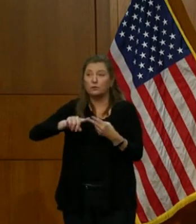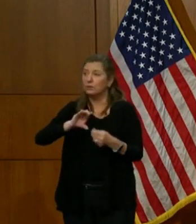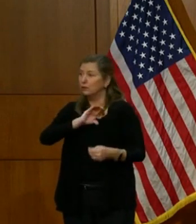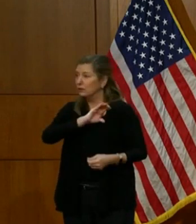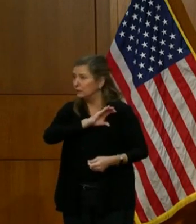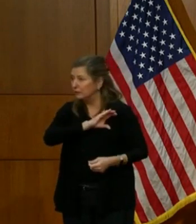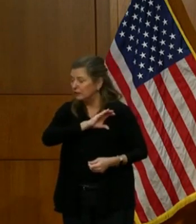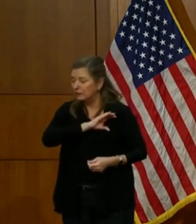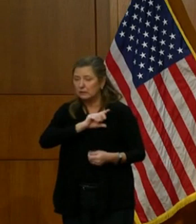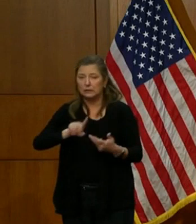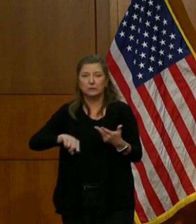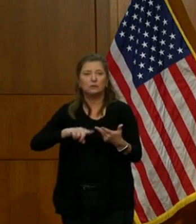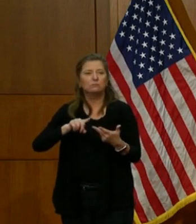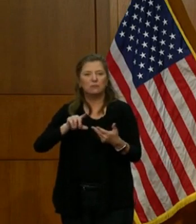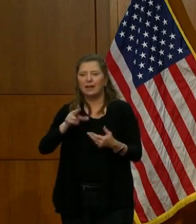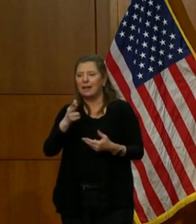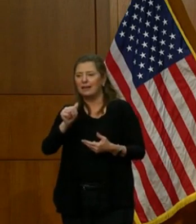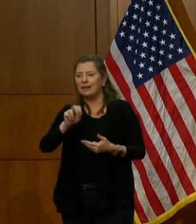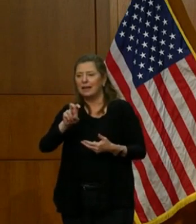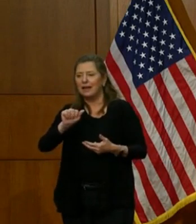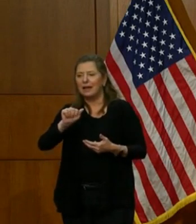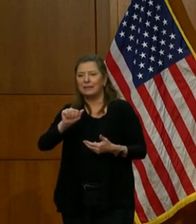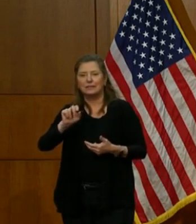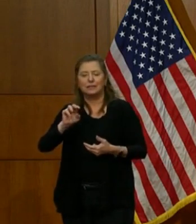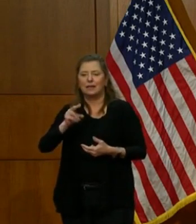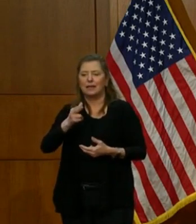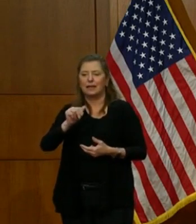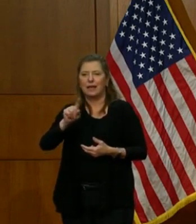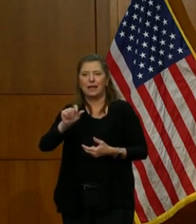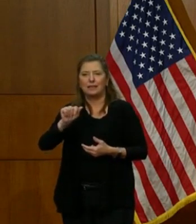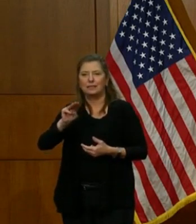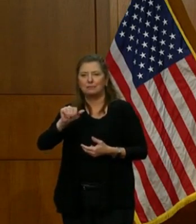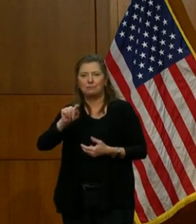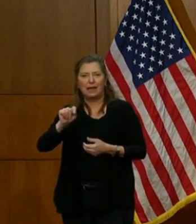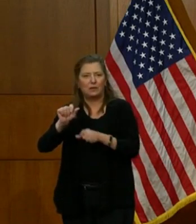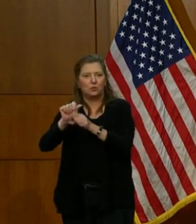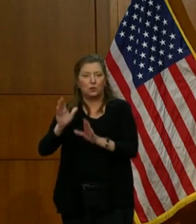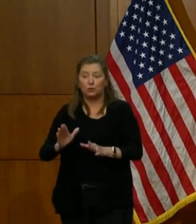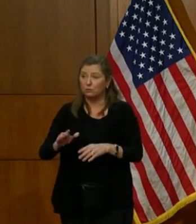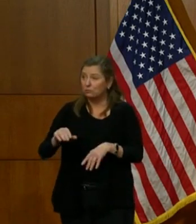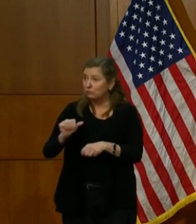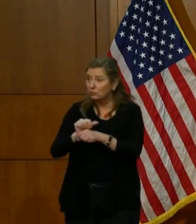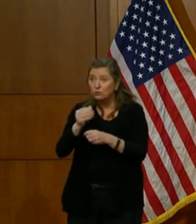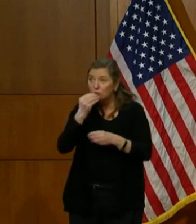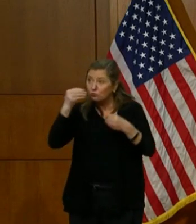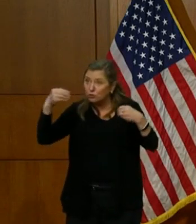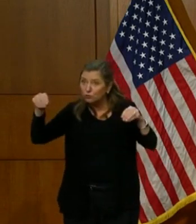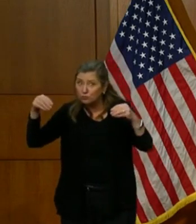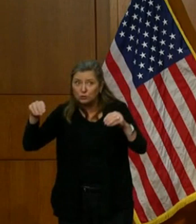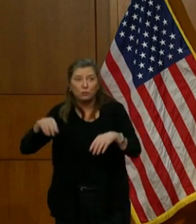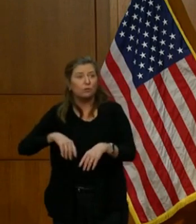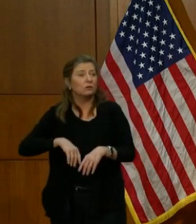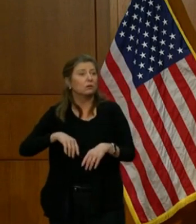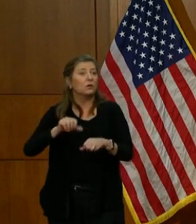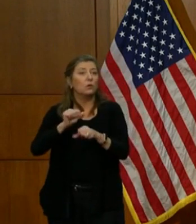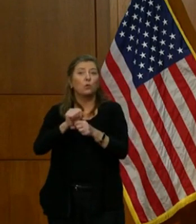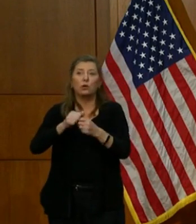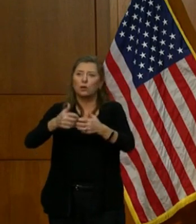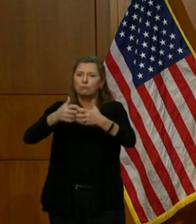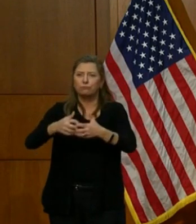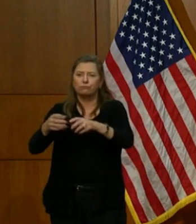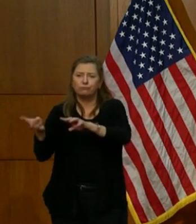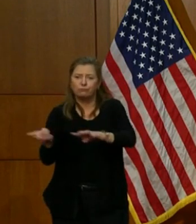police officers and hazmat workers. These are grocery store workers and people who work in plants